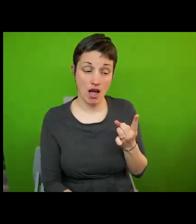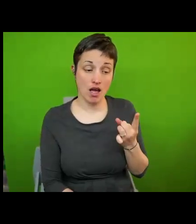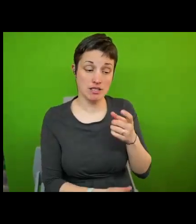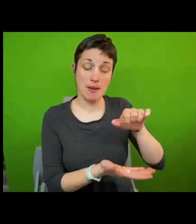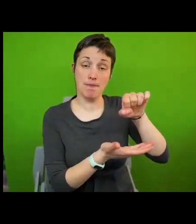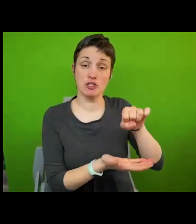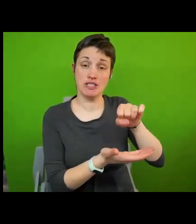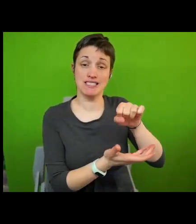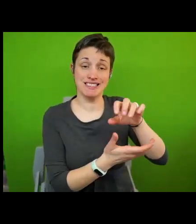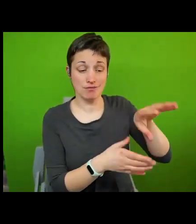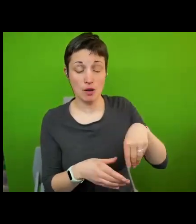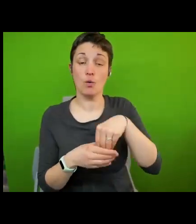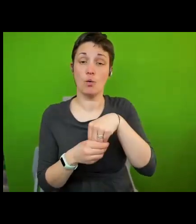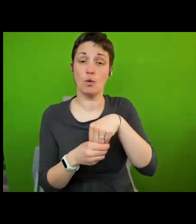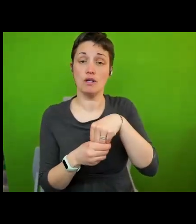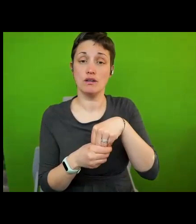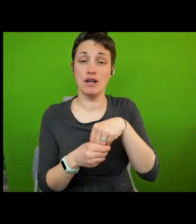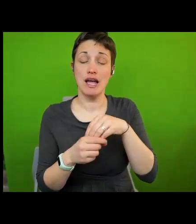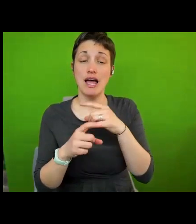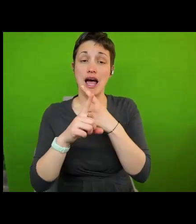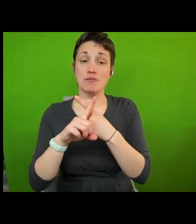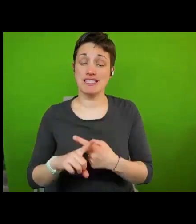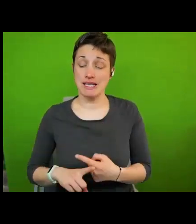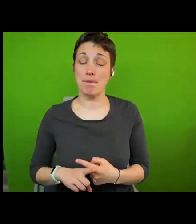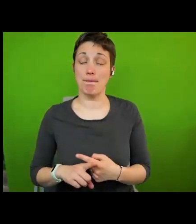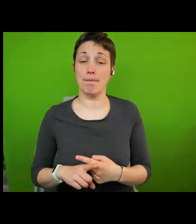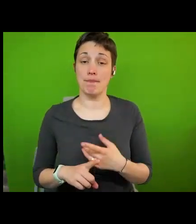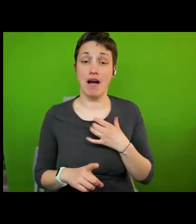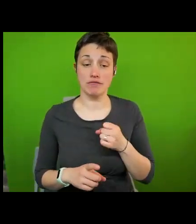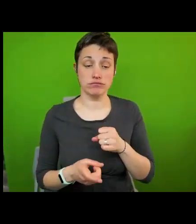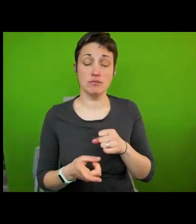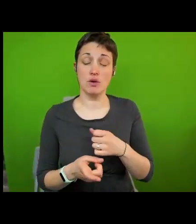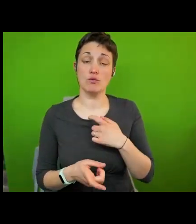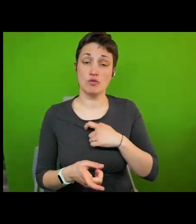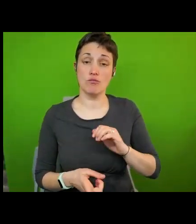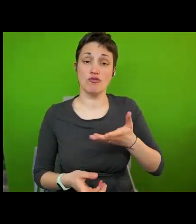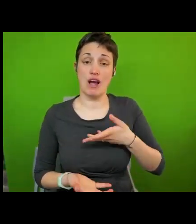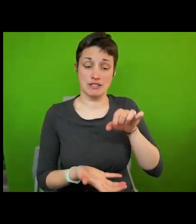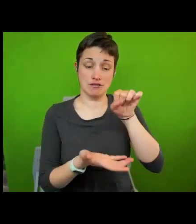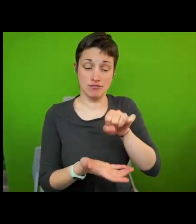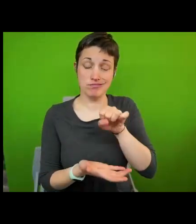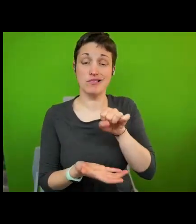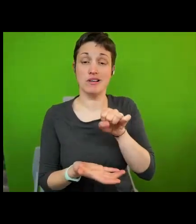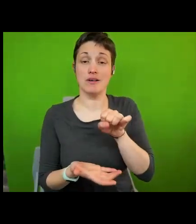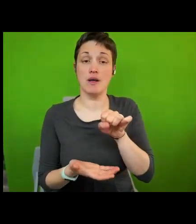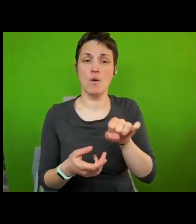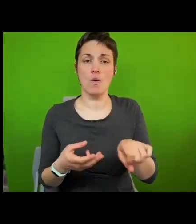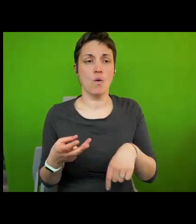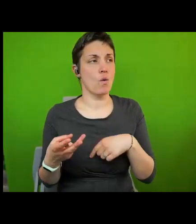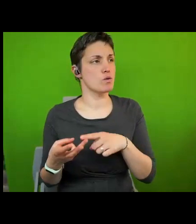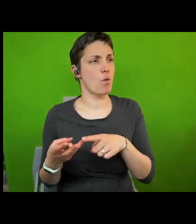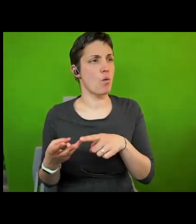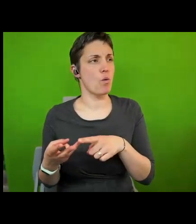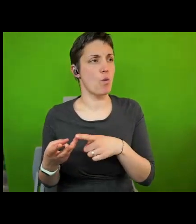still has a municipal human rights category in its municipal budget barcelona applies gender budgeting